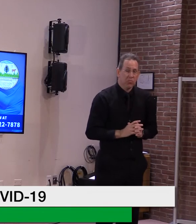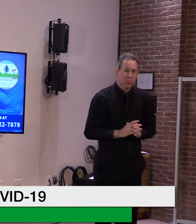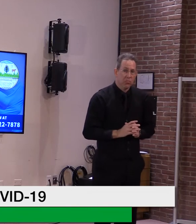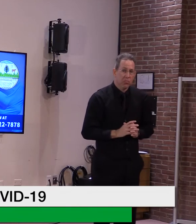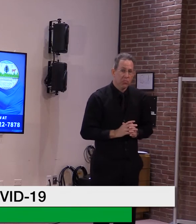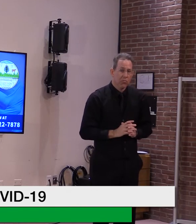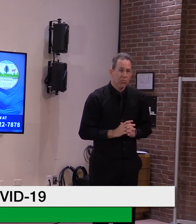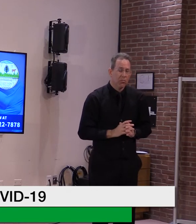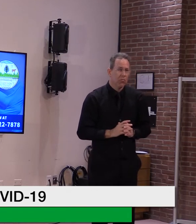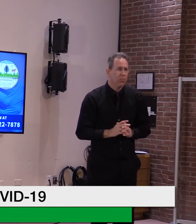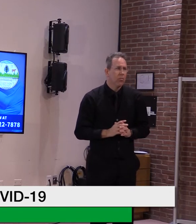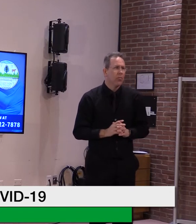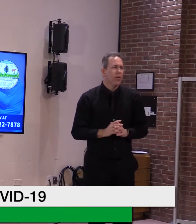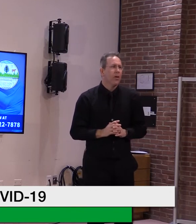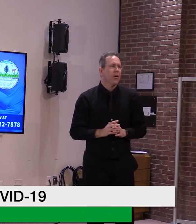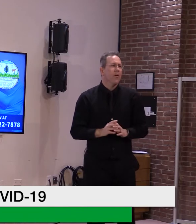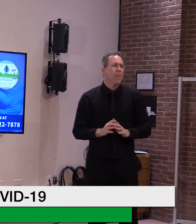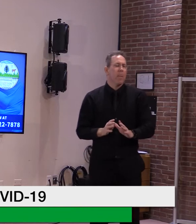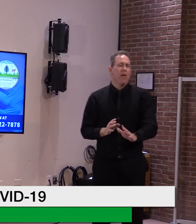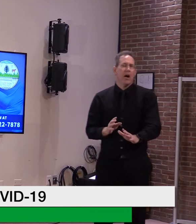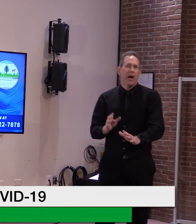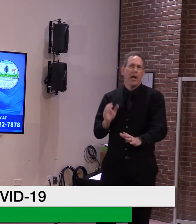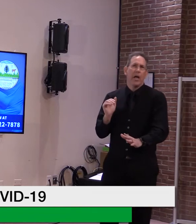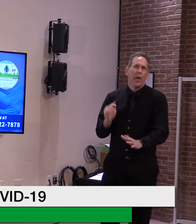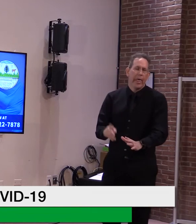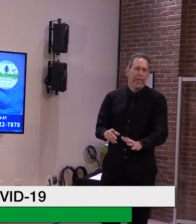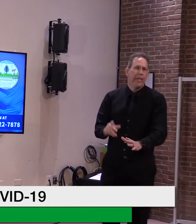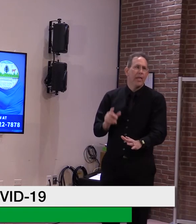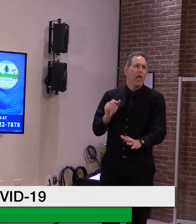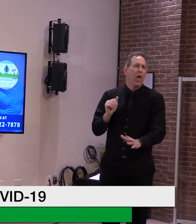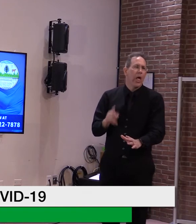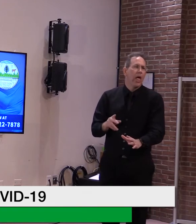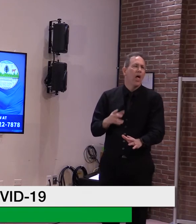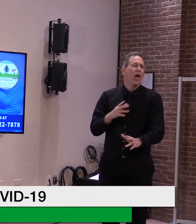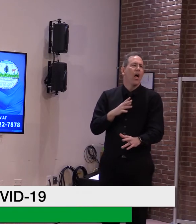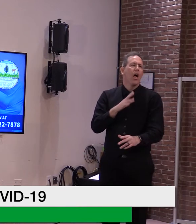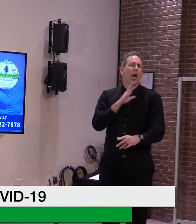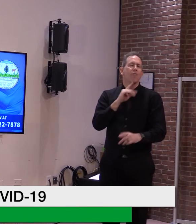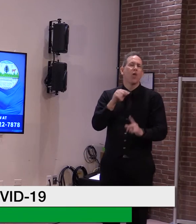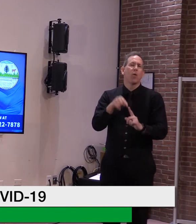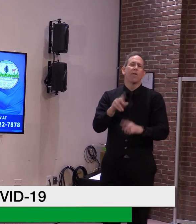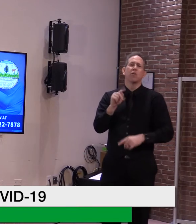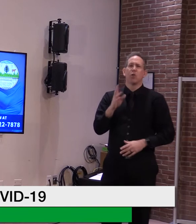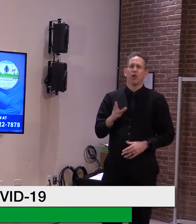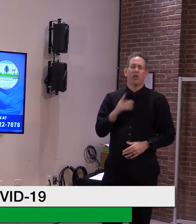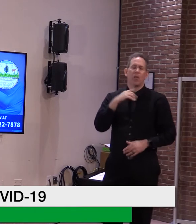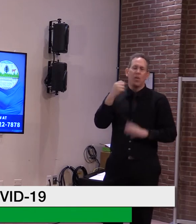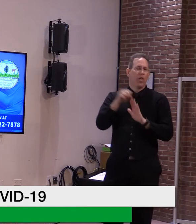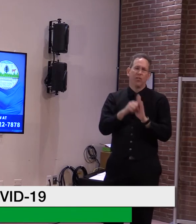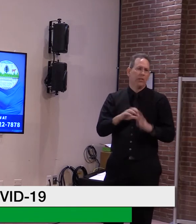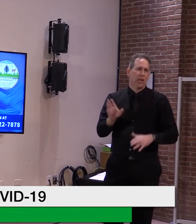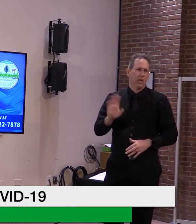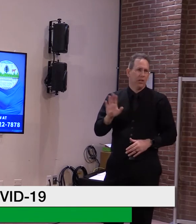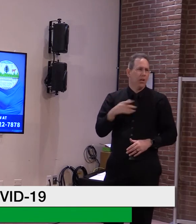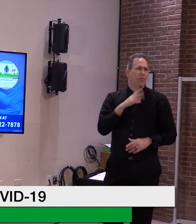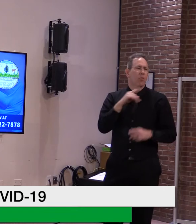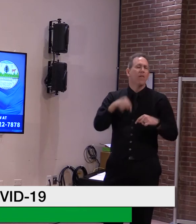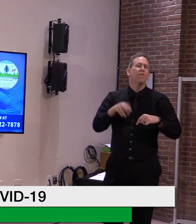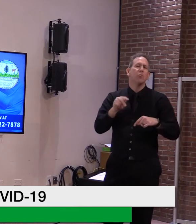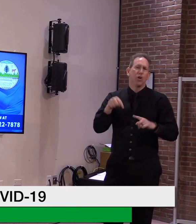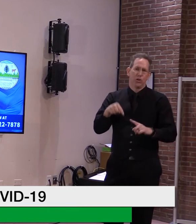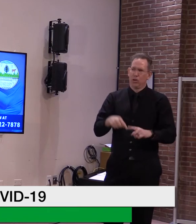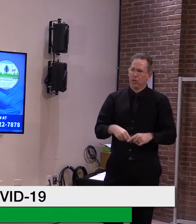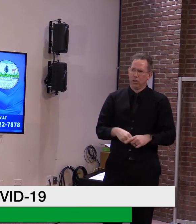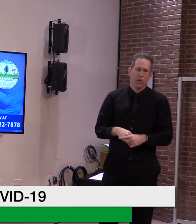Yeah, I mean, again, I was just, I was speaking about, you know, Vermonters, you know, in general, not necessarily. Vermont, if